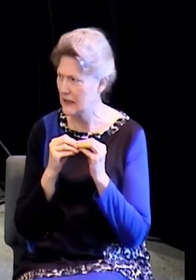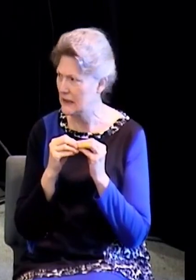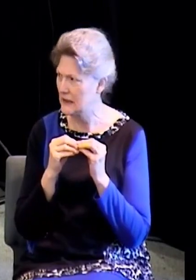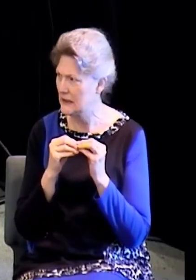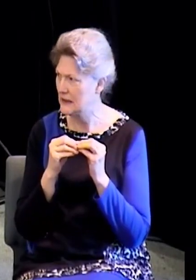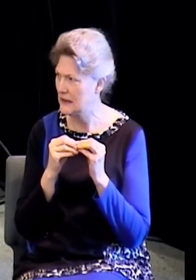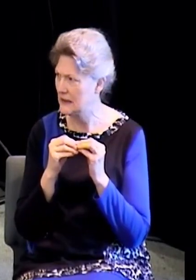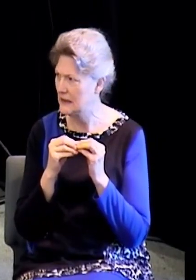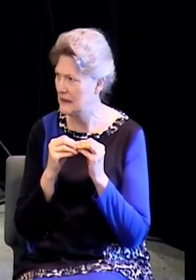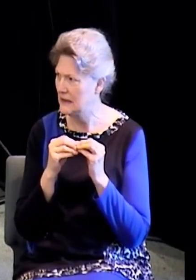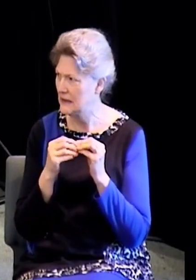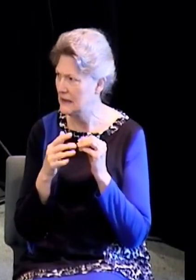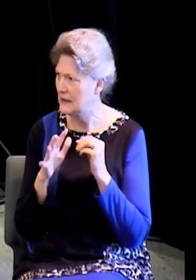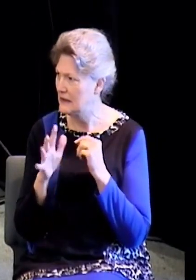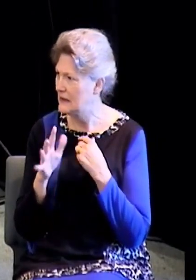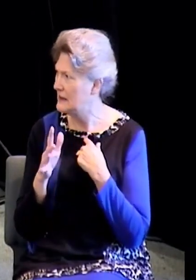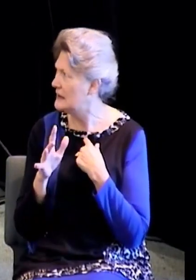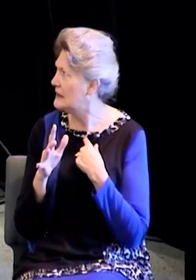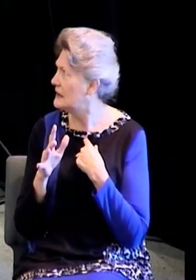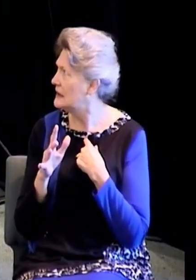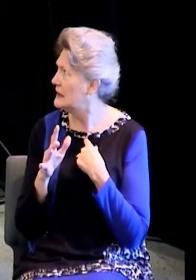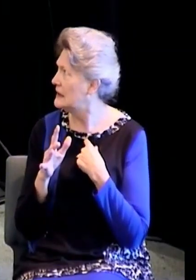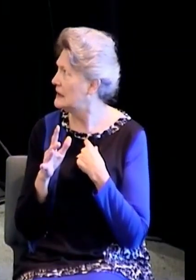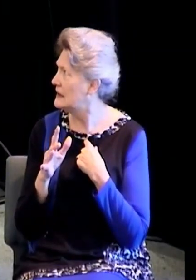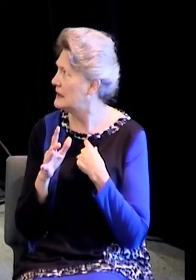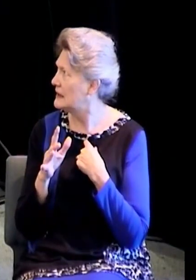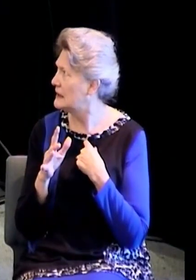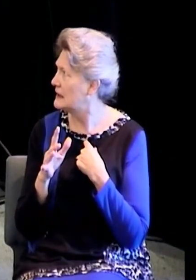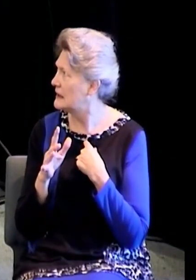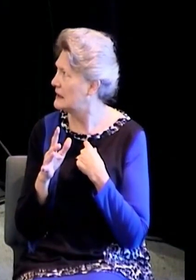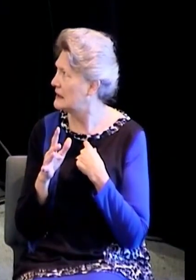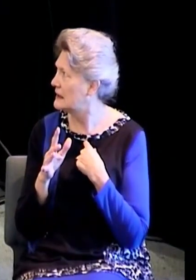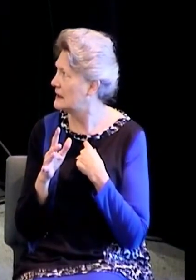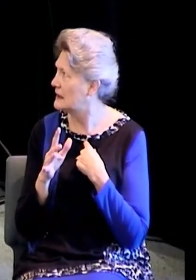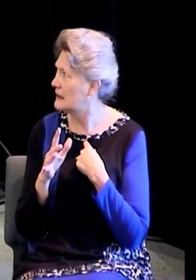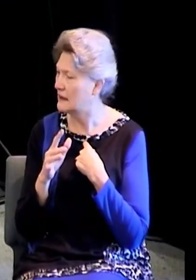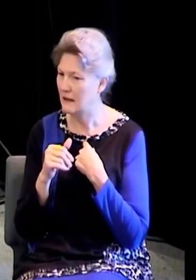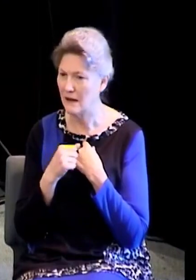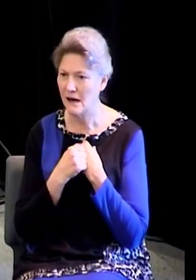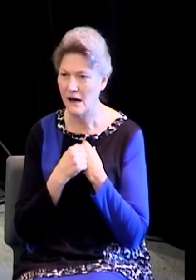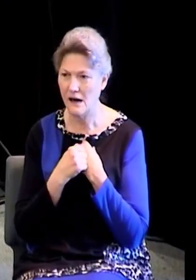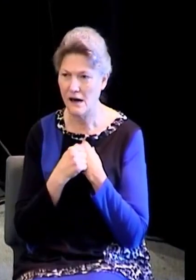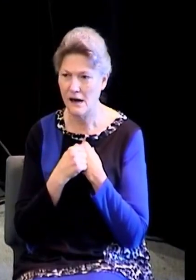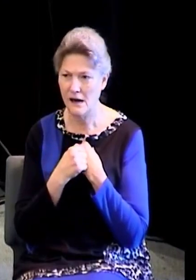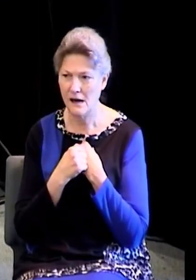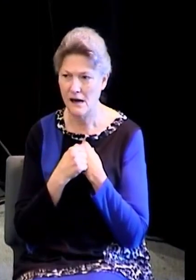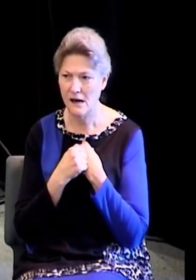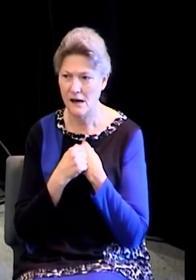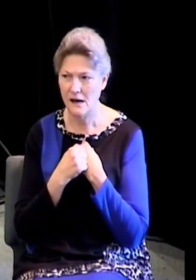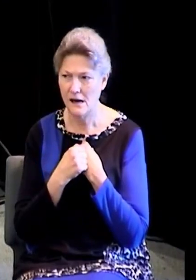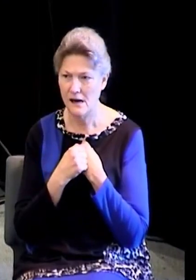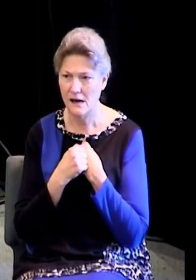I'm just nervous. What if he had gone on like a two-week vacation? We'd have been in trouble. We'd have been in a lot of trouble.